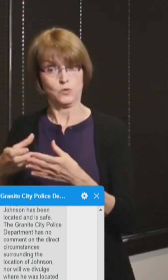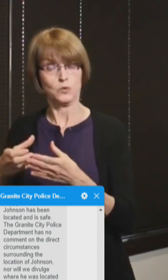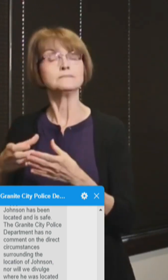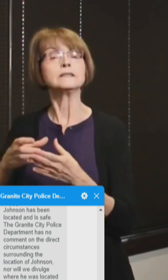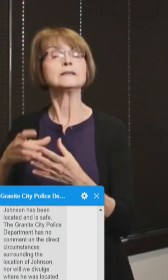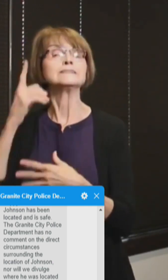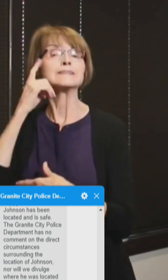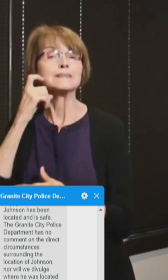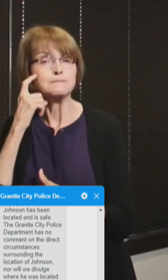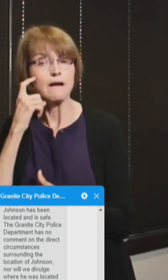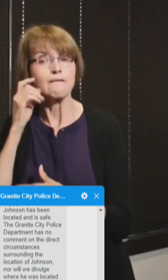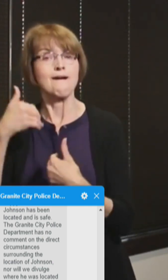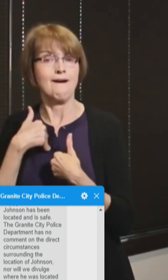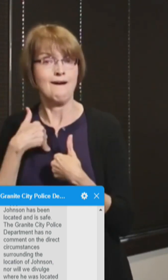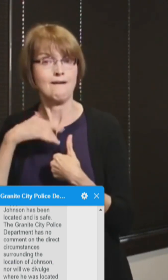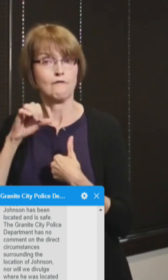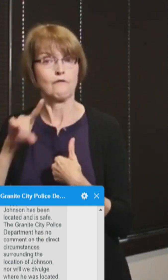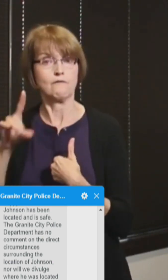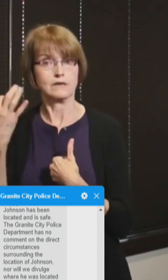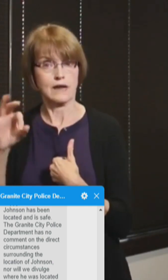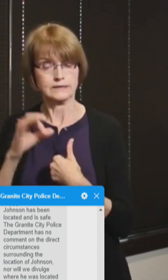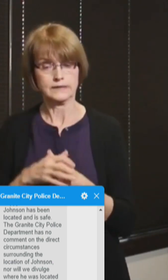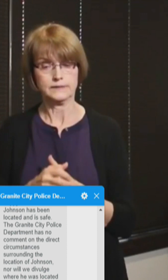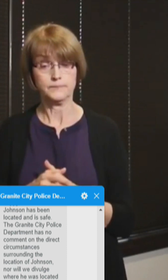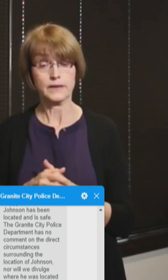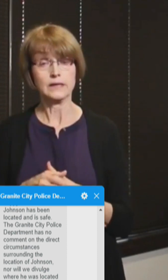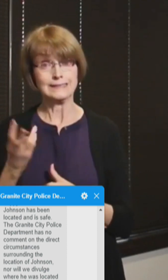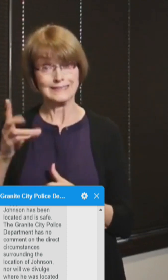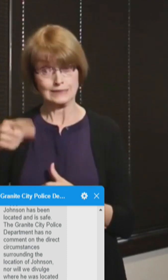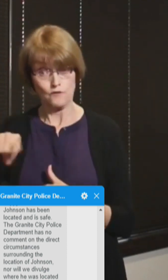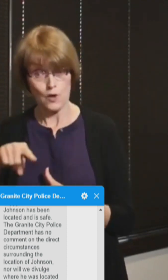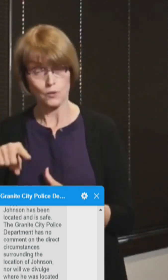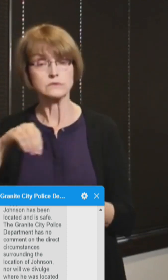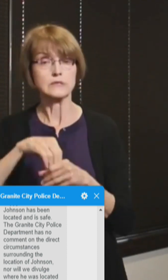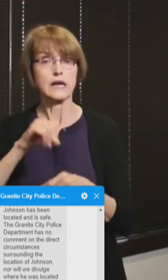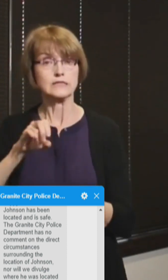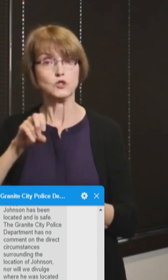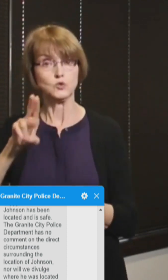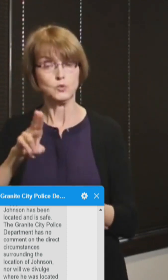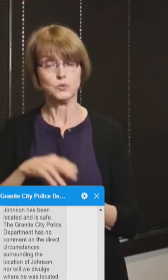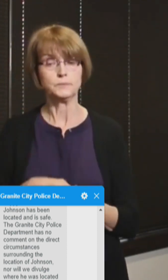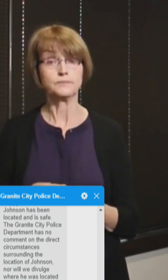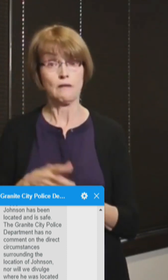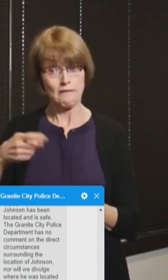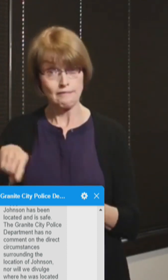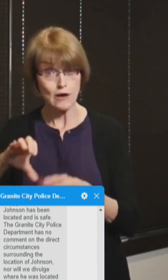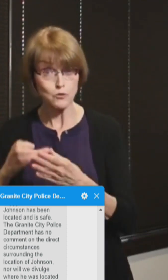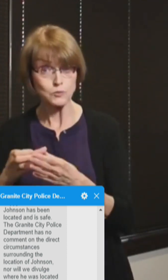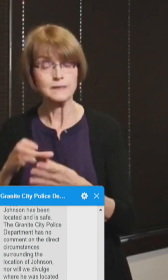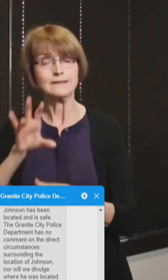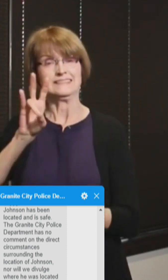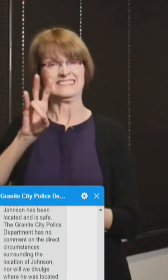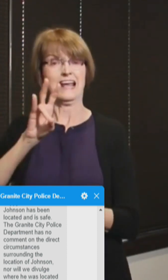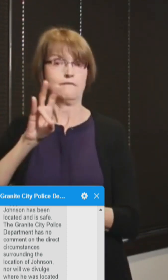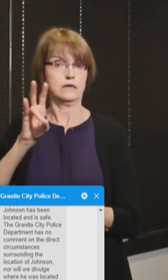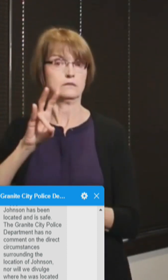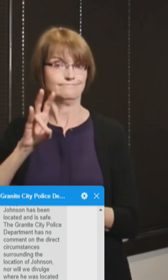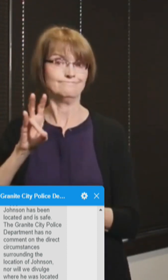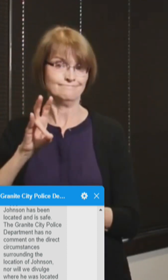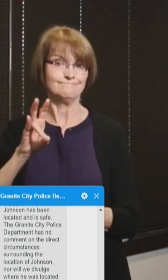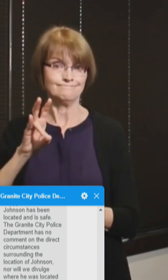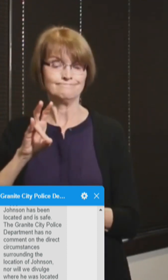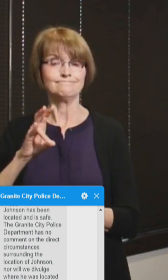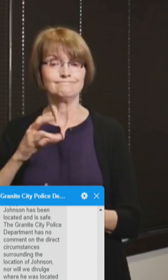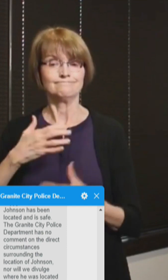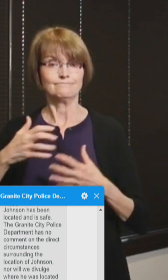patients. We have 16 suspected COVID patients in our intensive care units. And we have seven suspected COVID patients